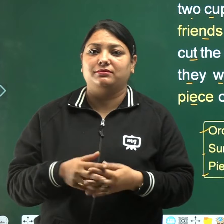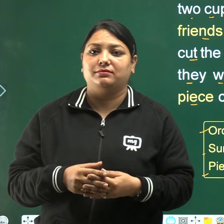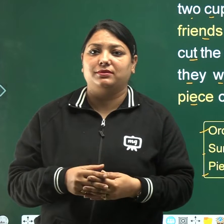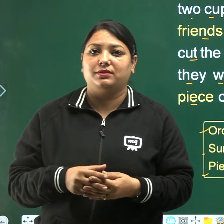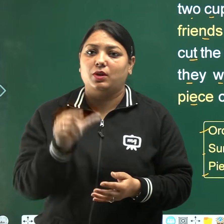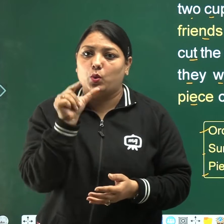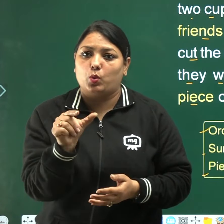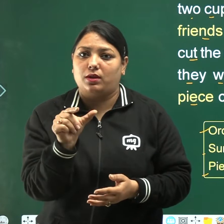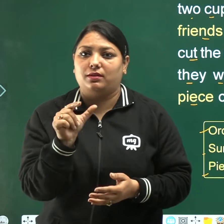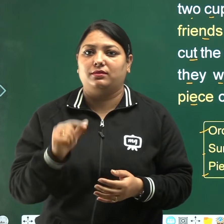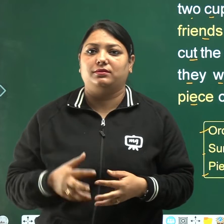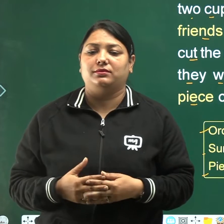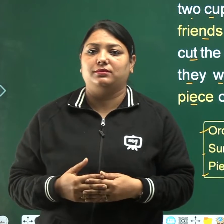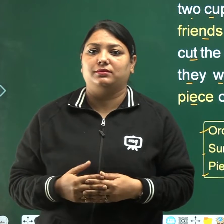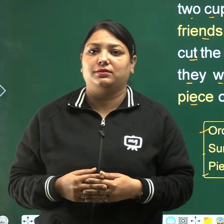tukkada.